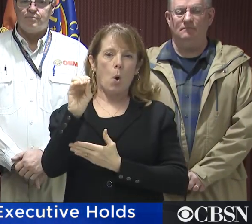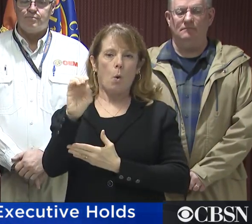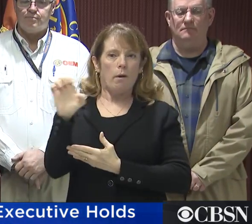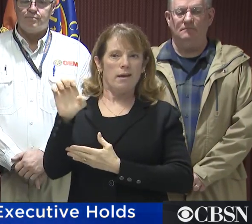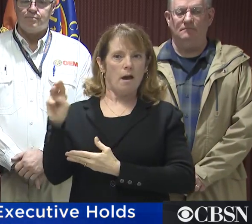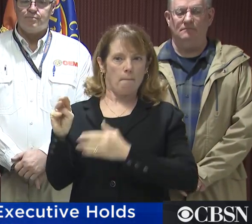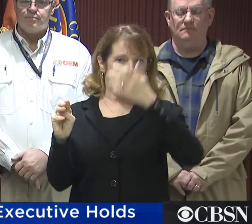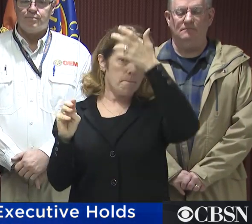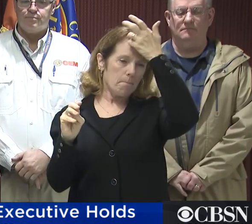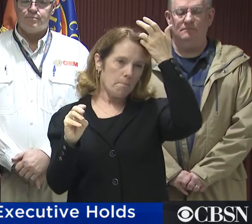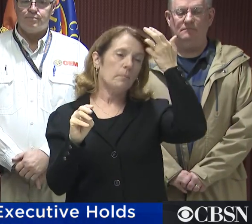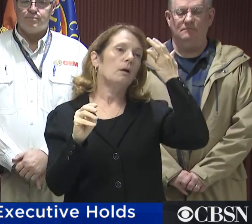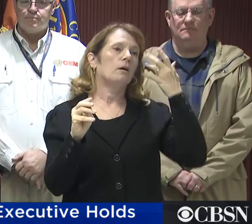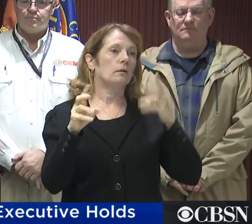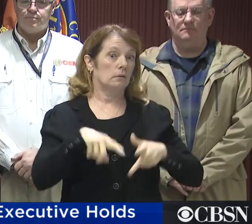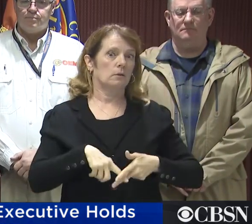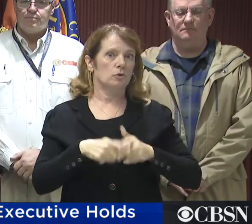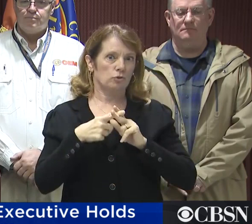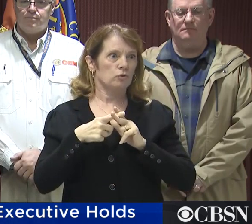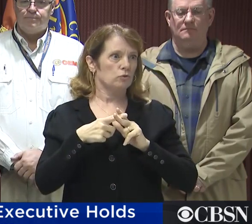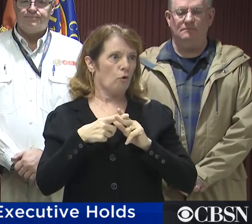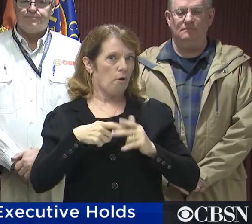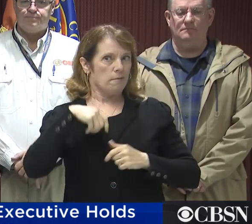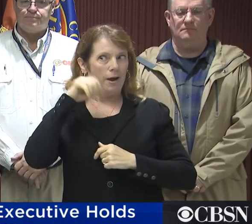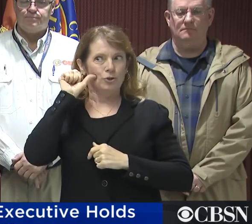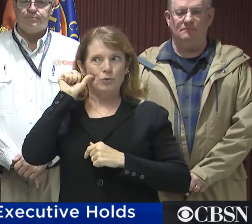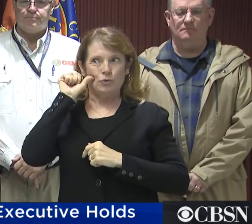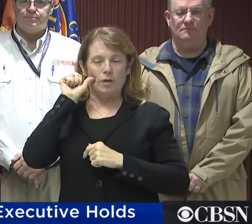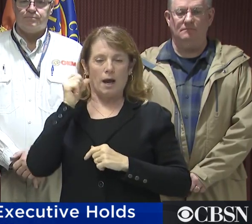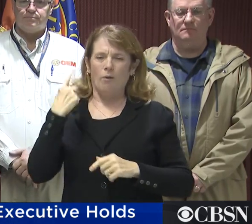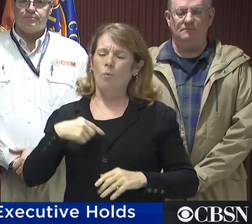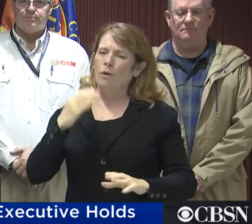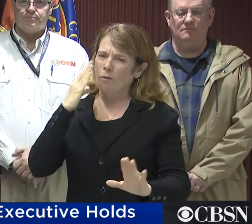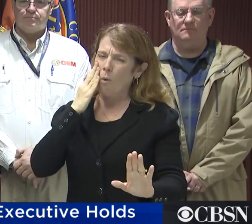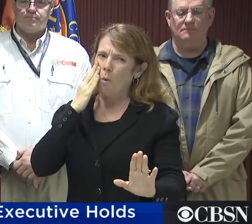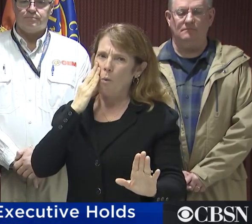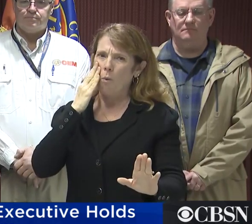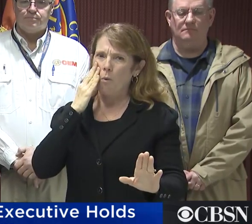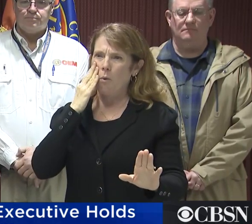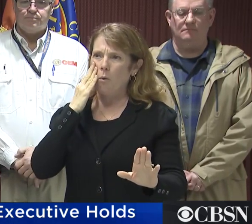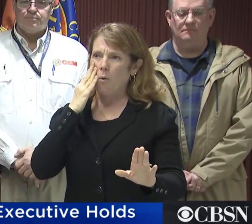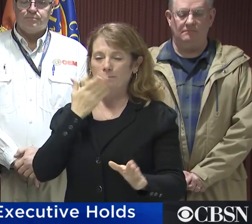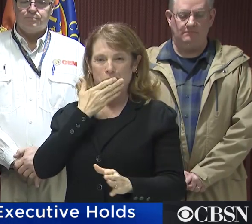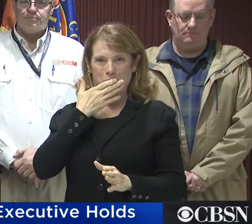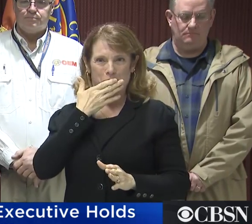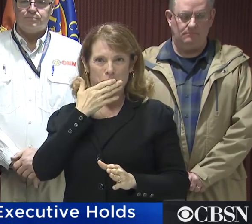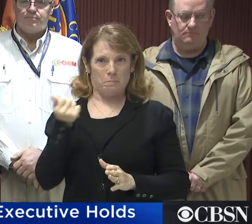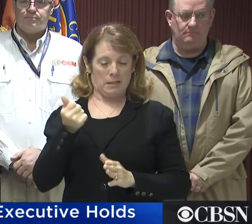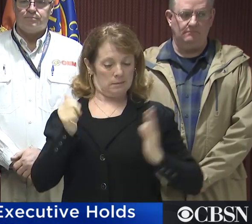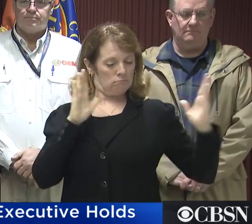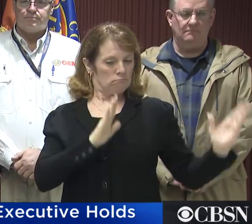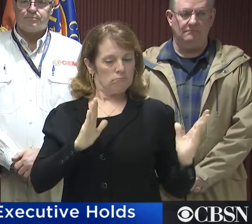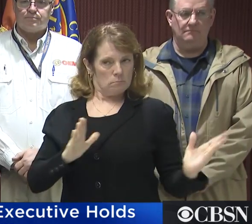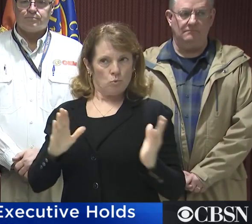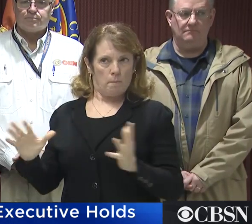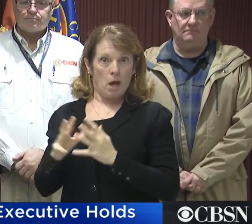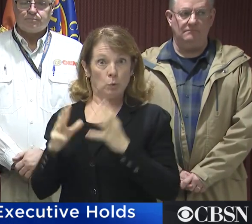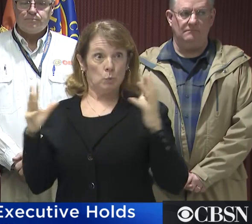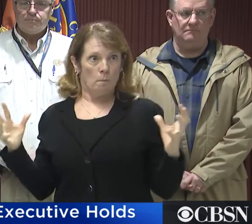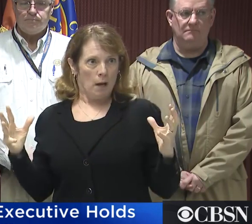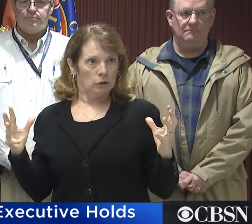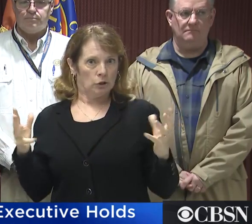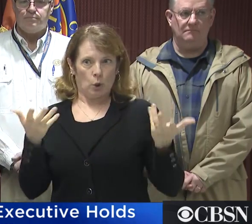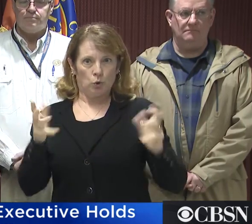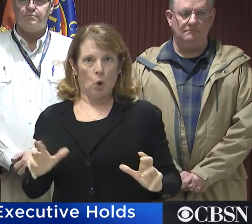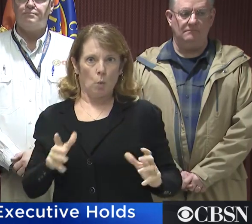Management, which was activated yesterday, because, as we know, it is always better to be overprepared than be caught off guard. And,